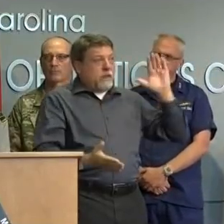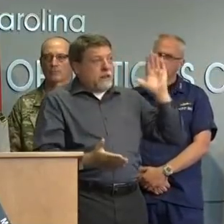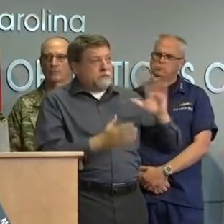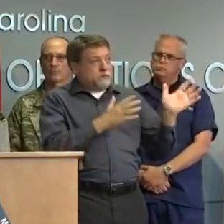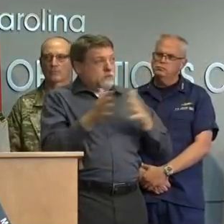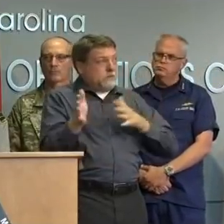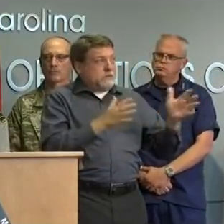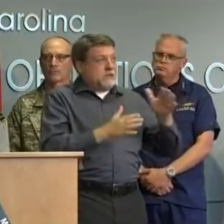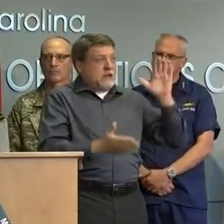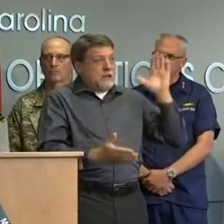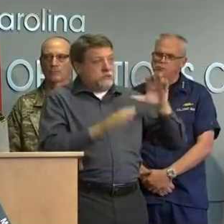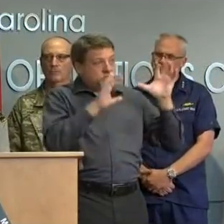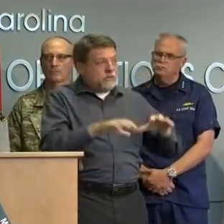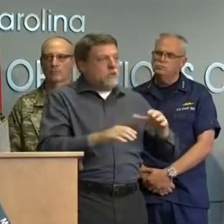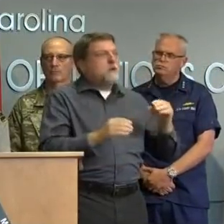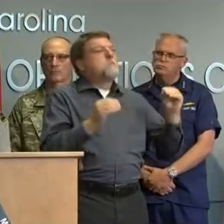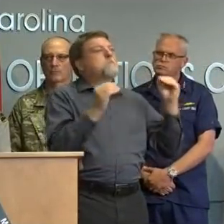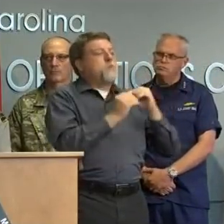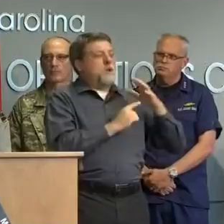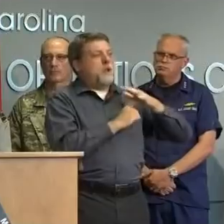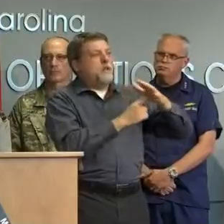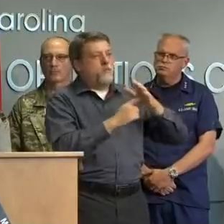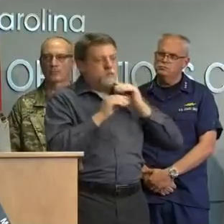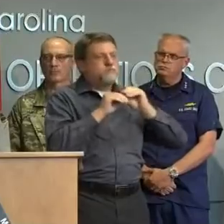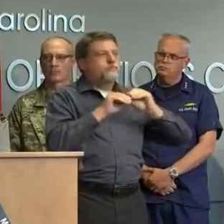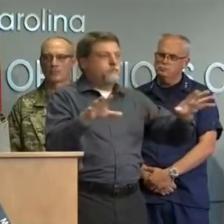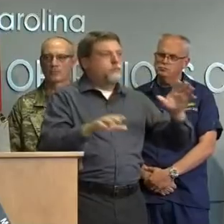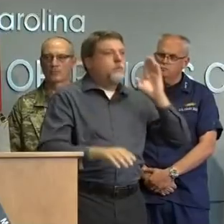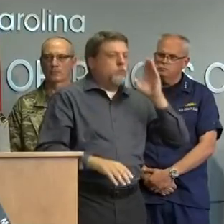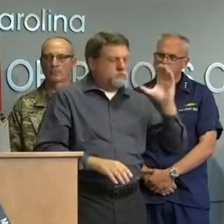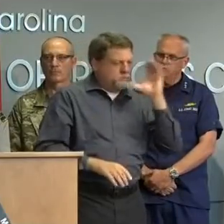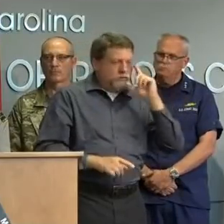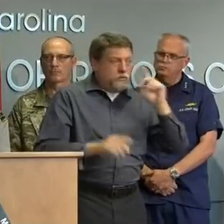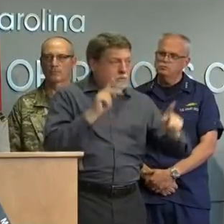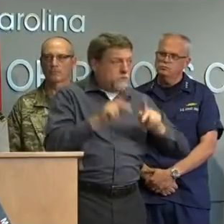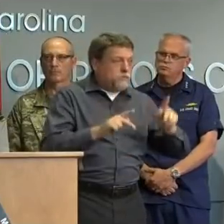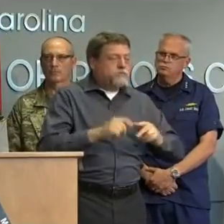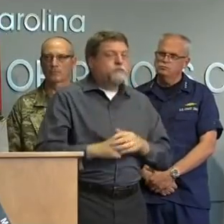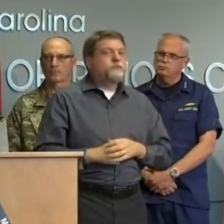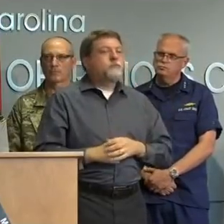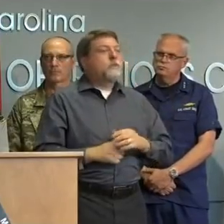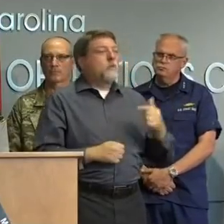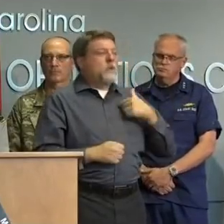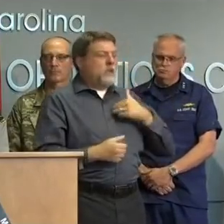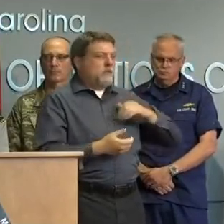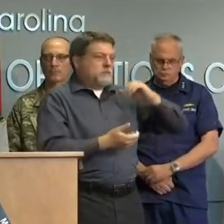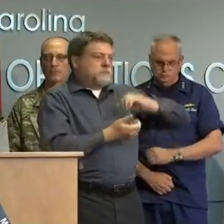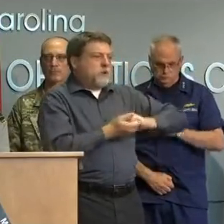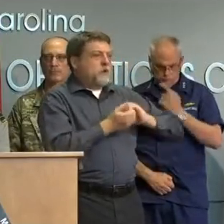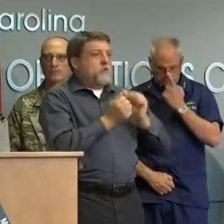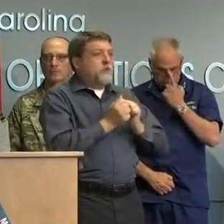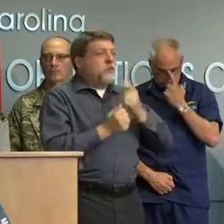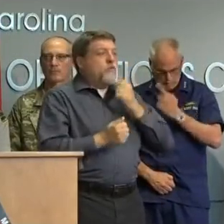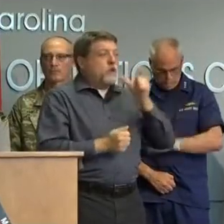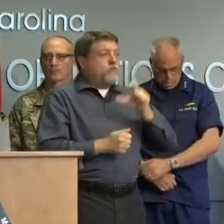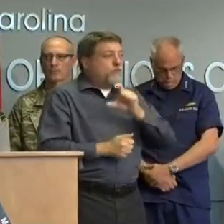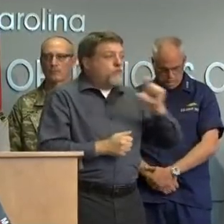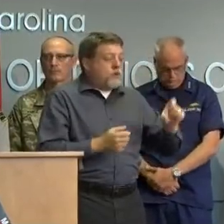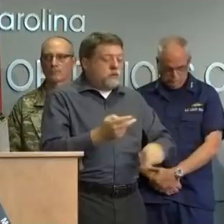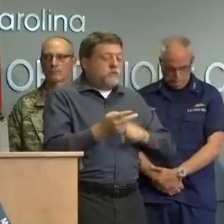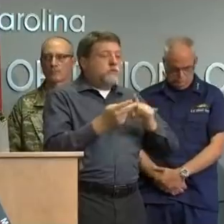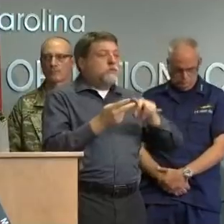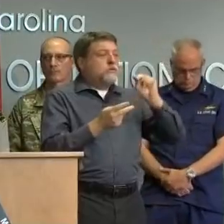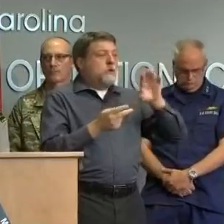search and rescue we're also currently working with our outstanding volunteer partners from the American Red Cross the North